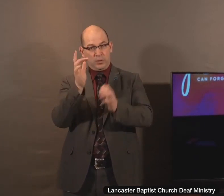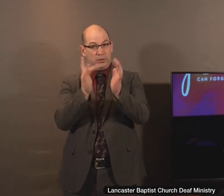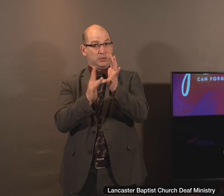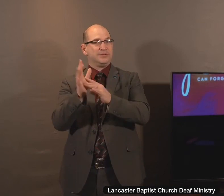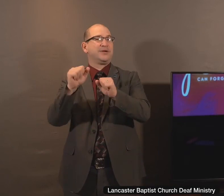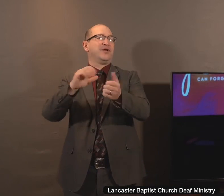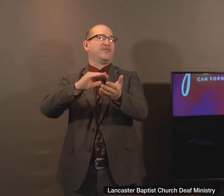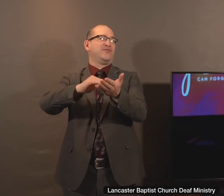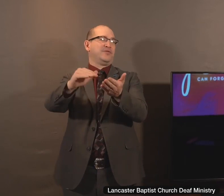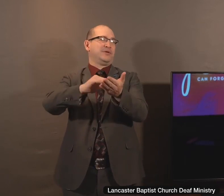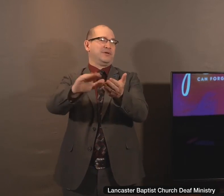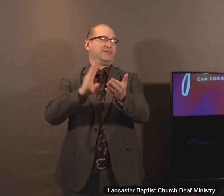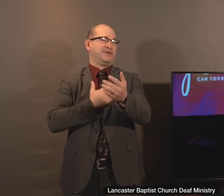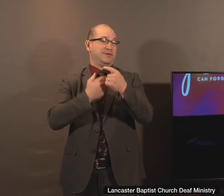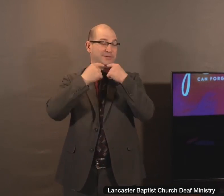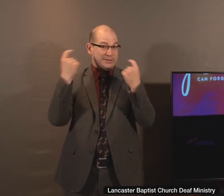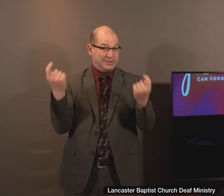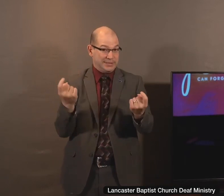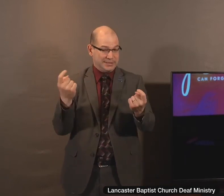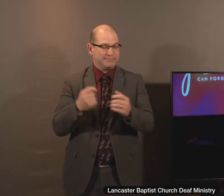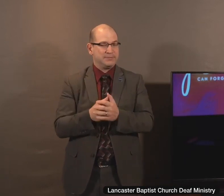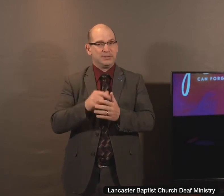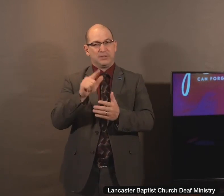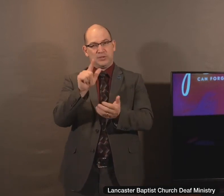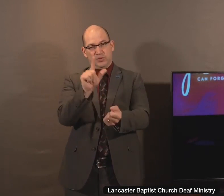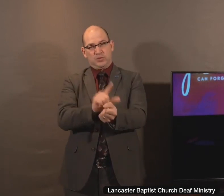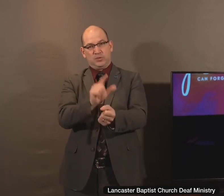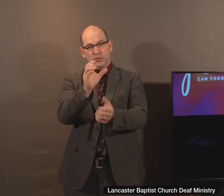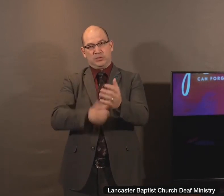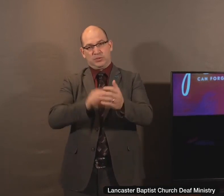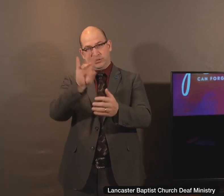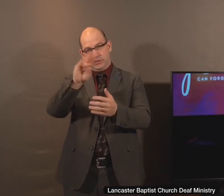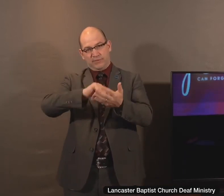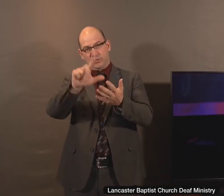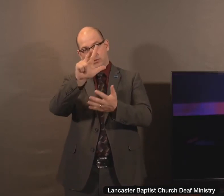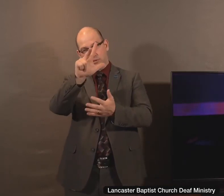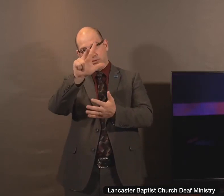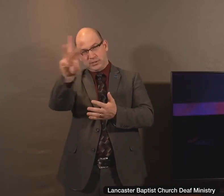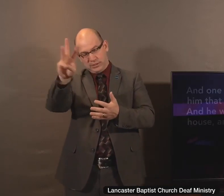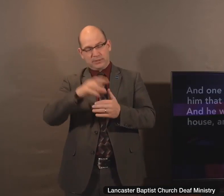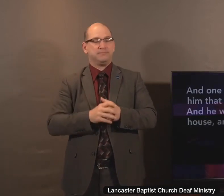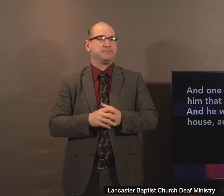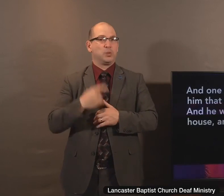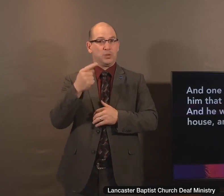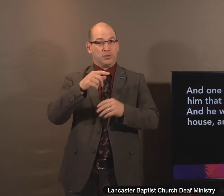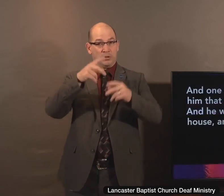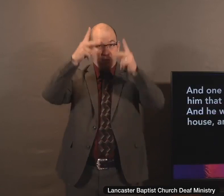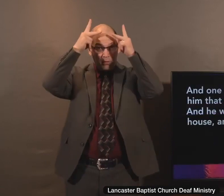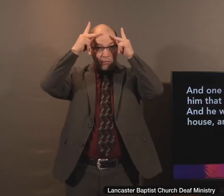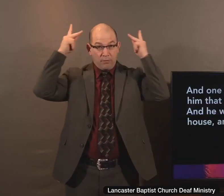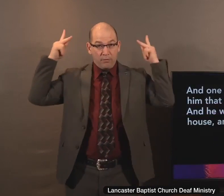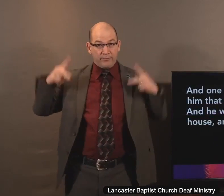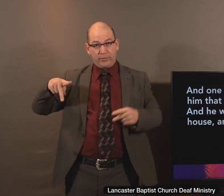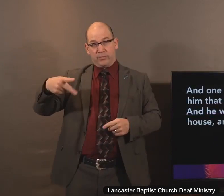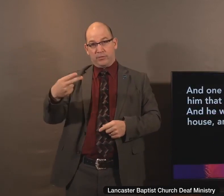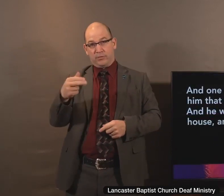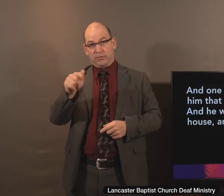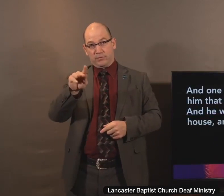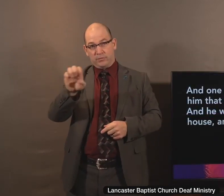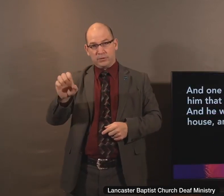our sin. Luke chapter 7, verse 36, and one of the Pharisees desired him that he would eat with him, and he went